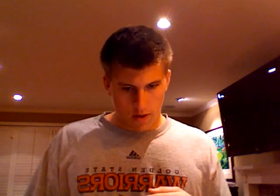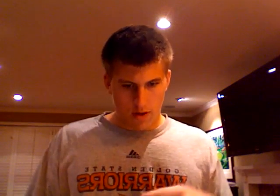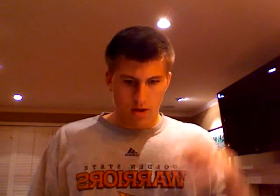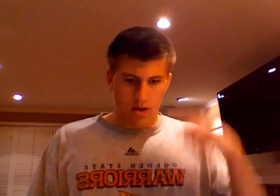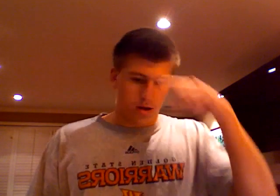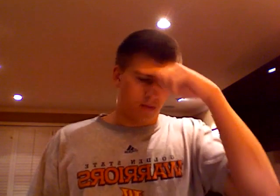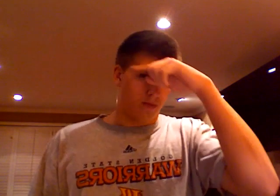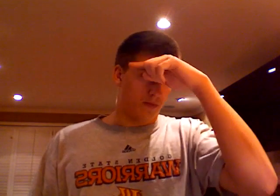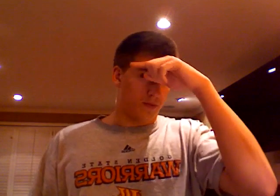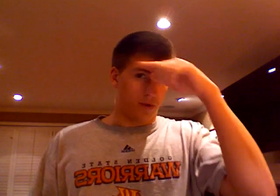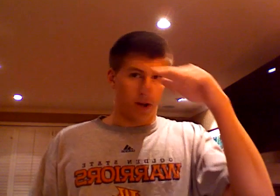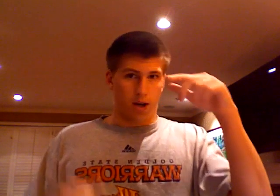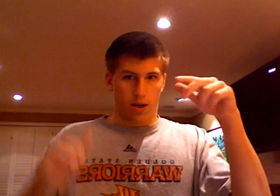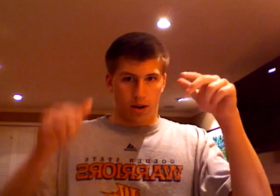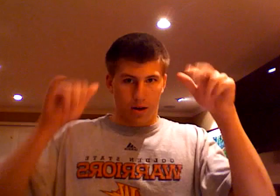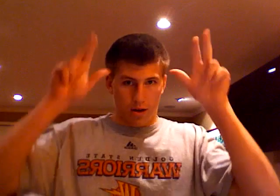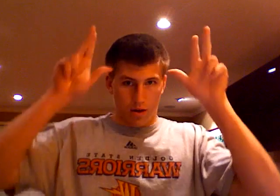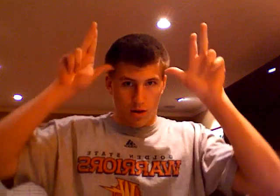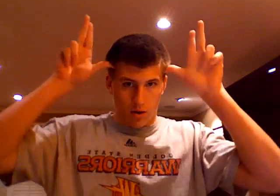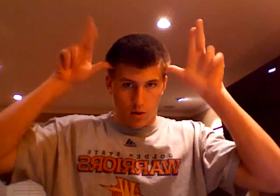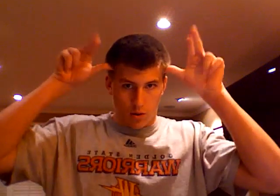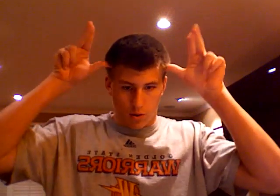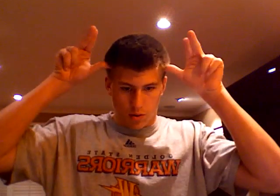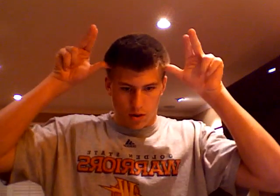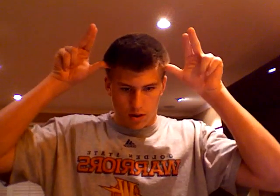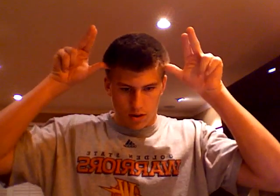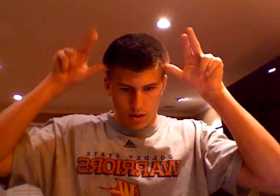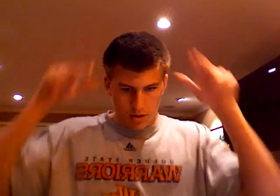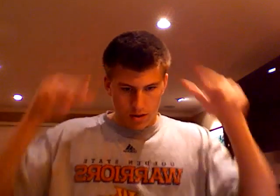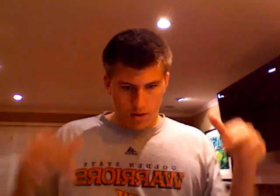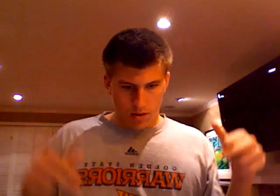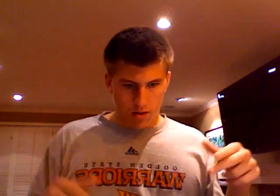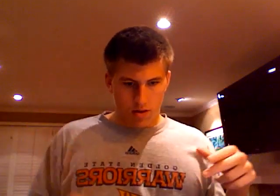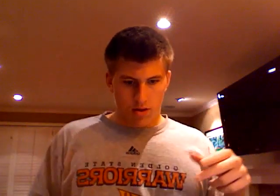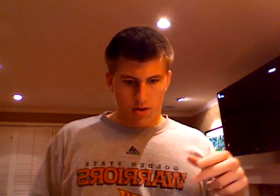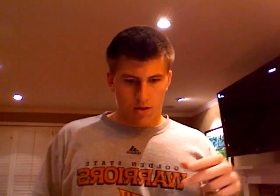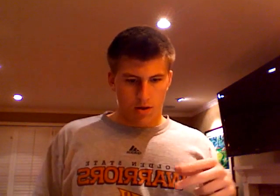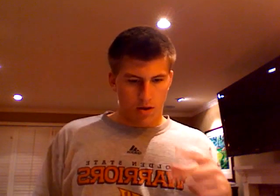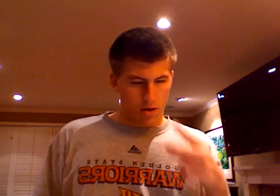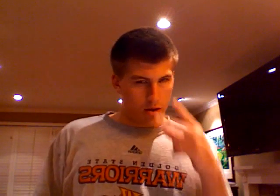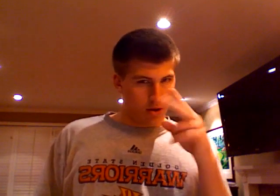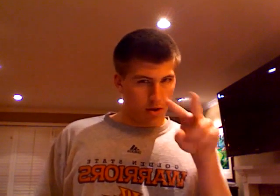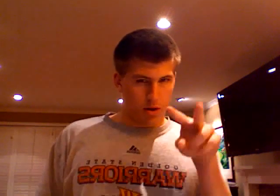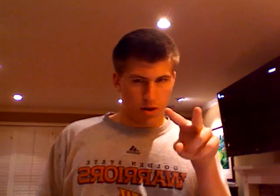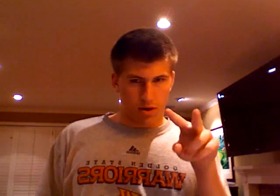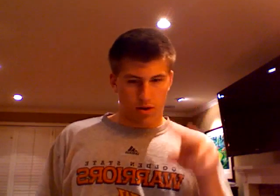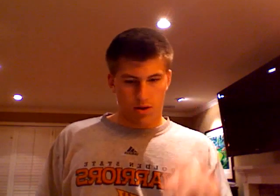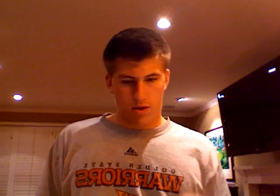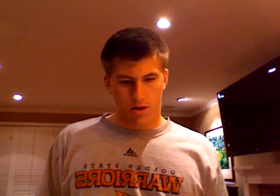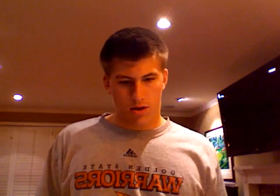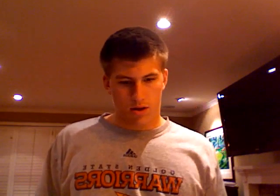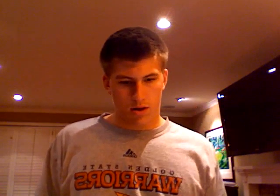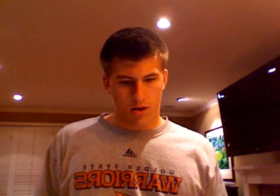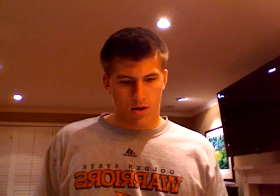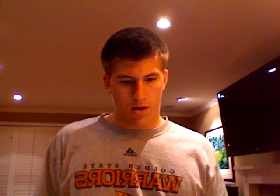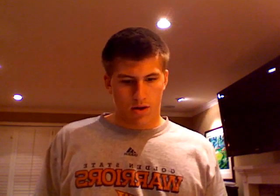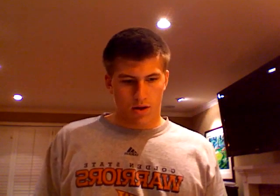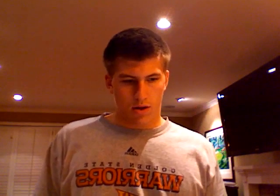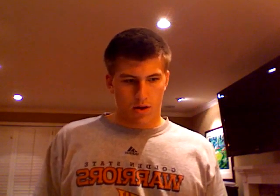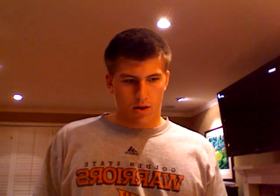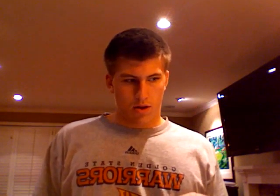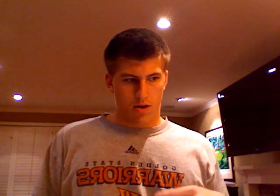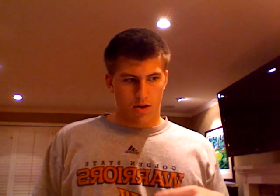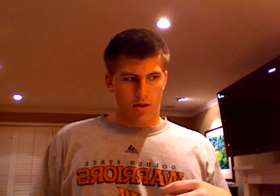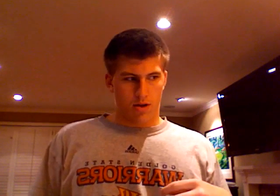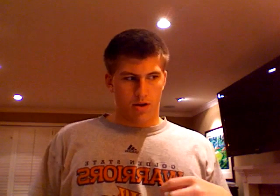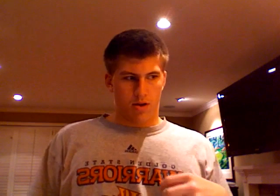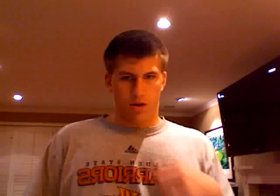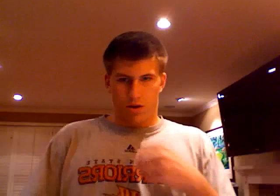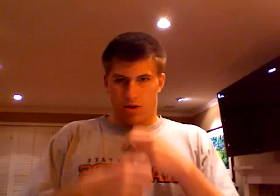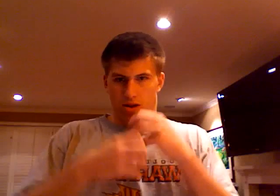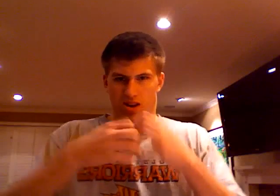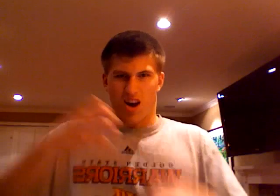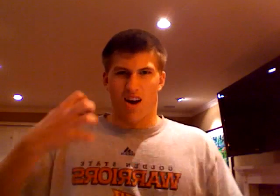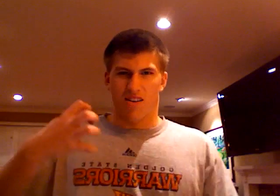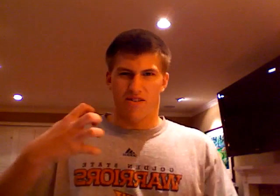Black horse, looks tough.